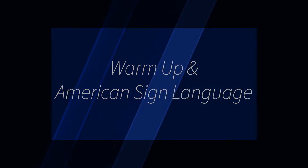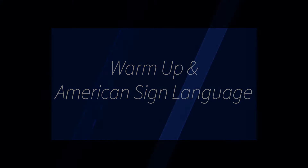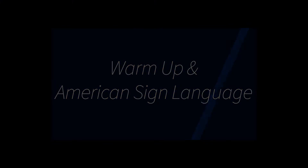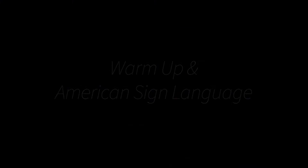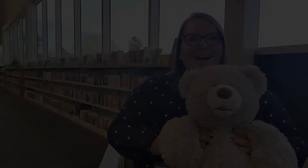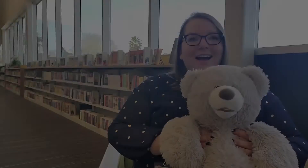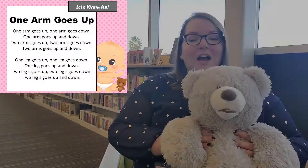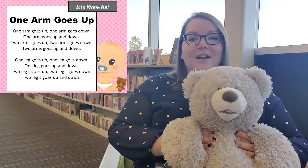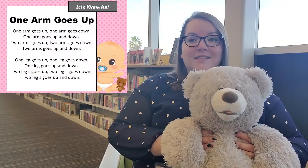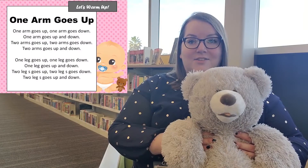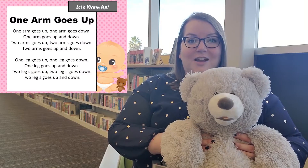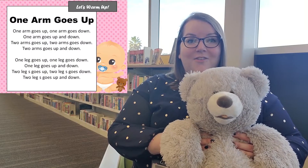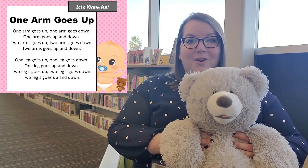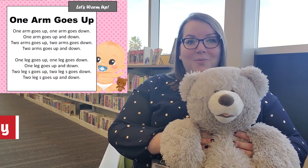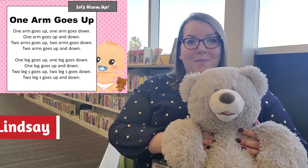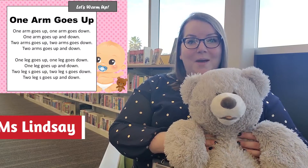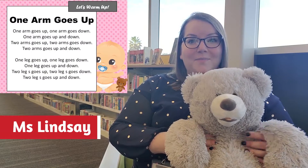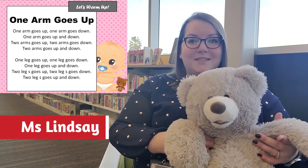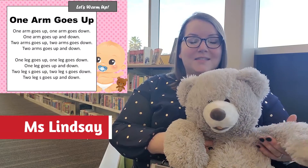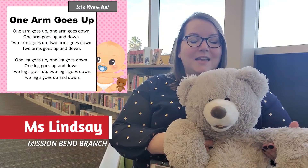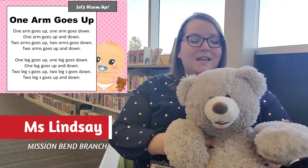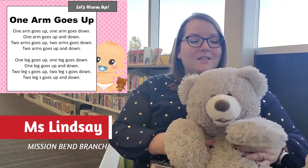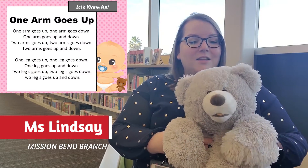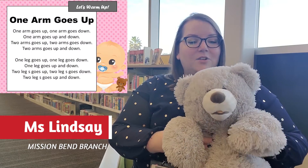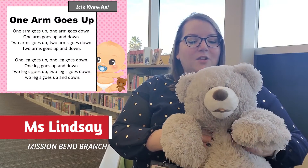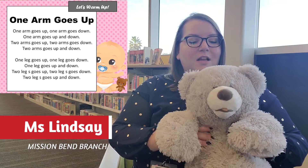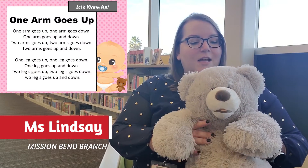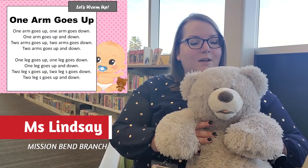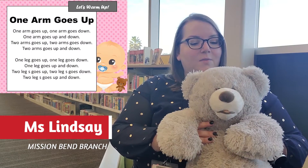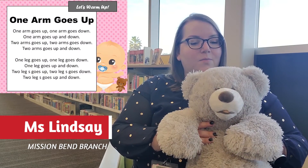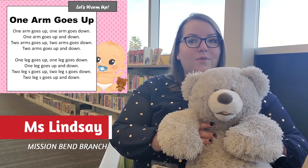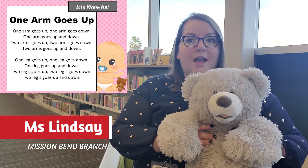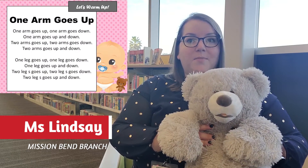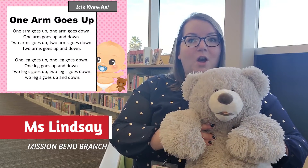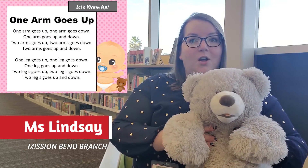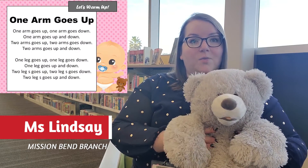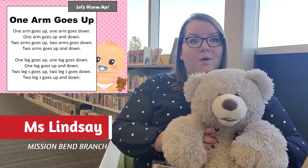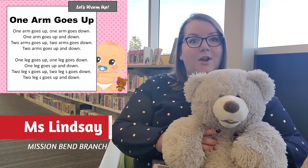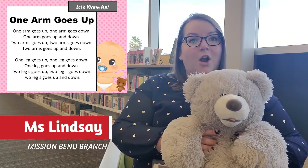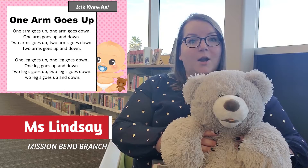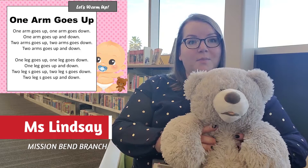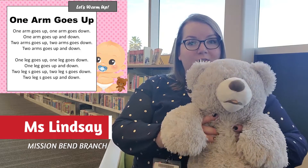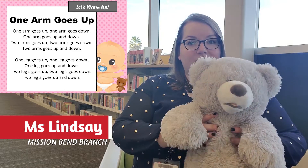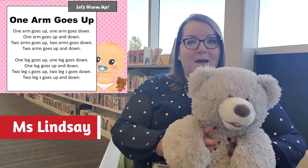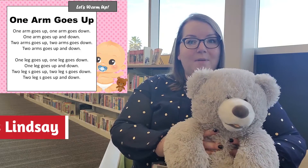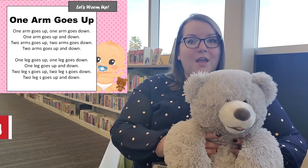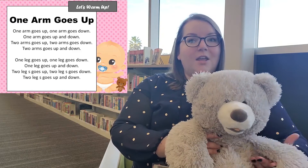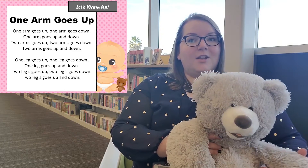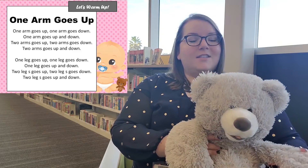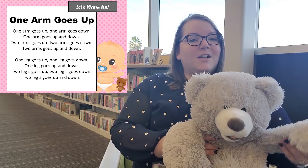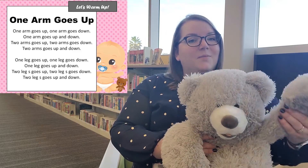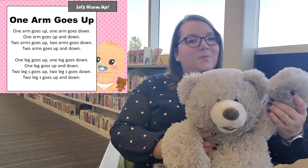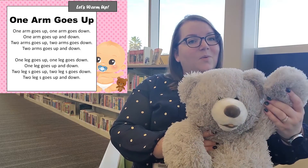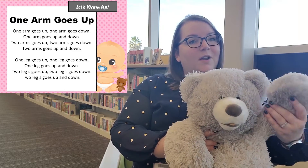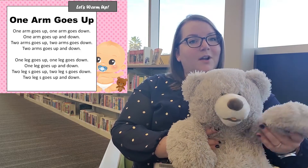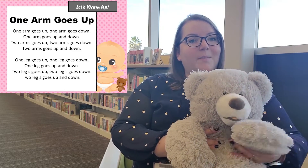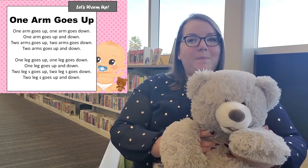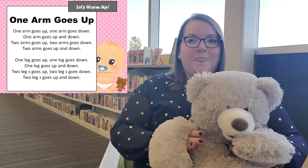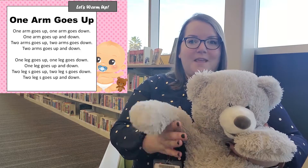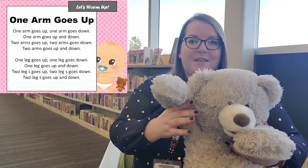all right so now for our warm-up this is a little rhyme called one arm goes up you're gonna start with one arm and then